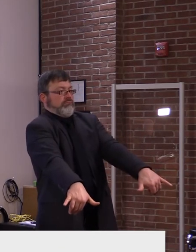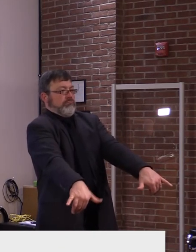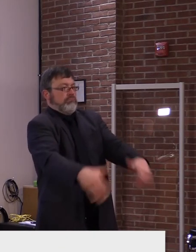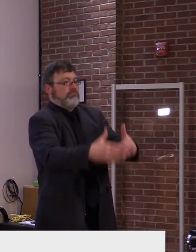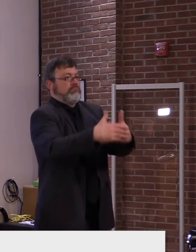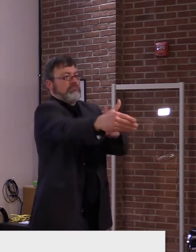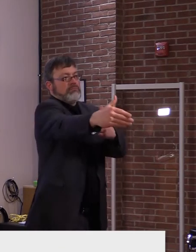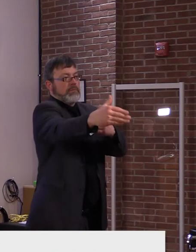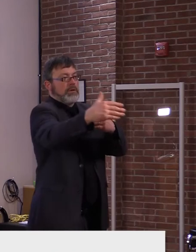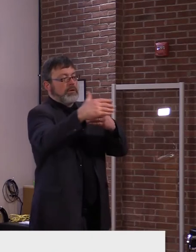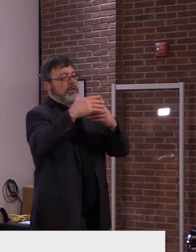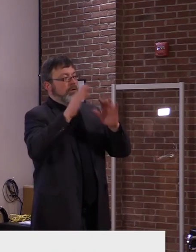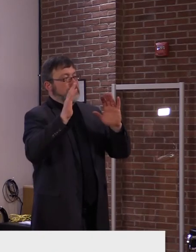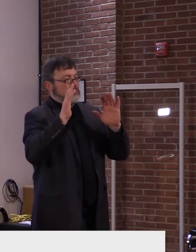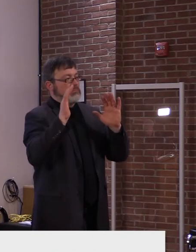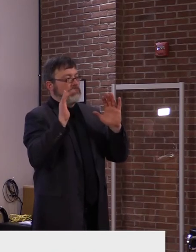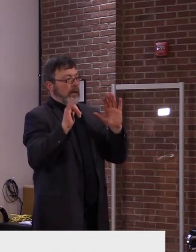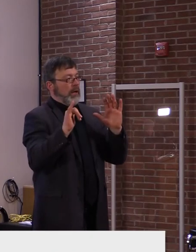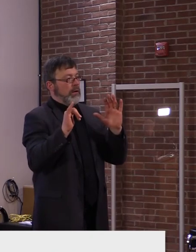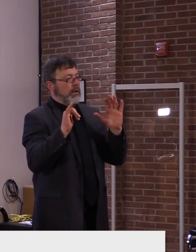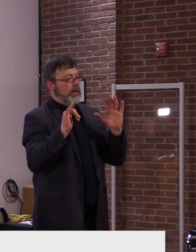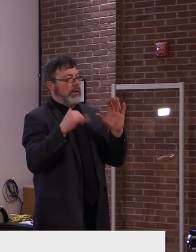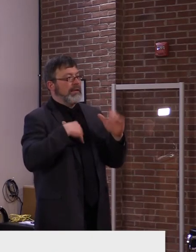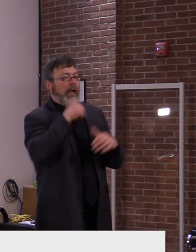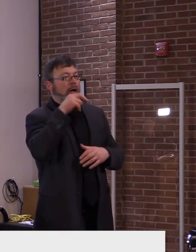of cases, are self-attesting truthfully.